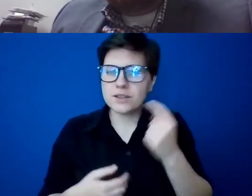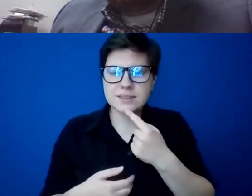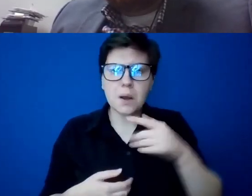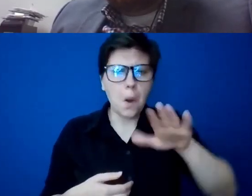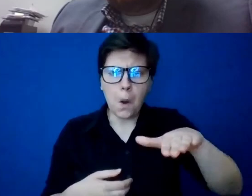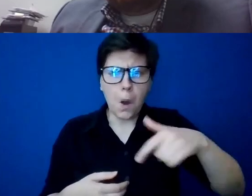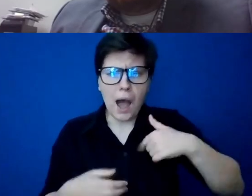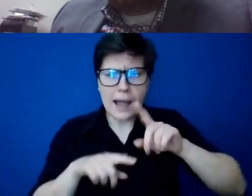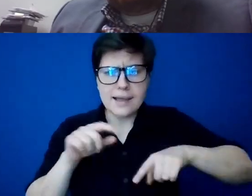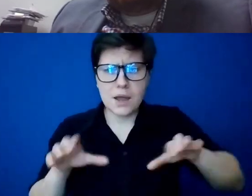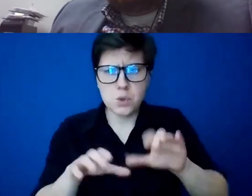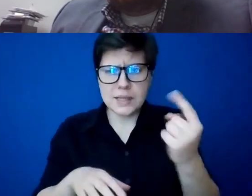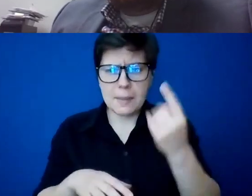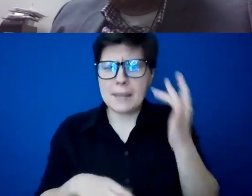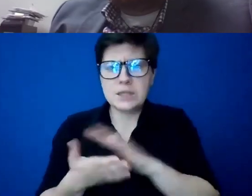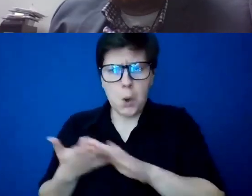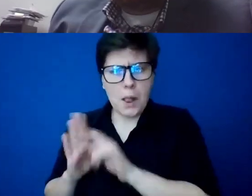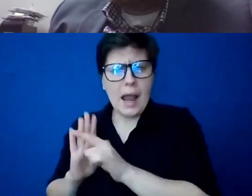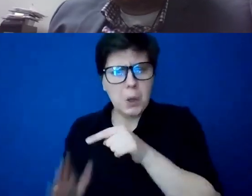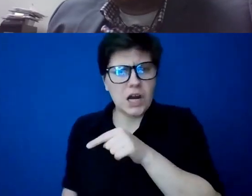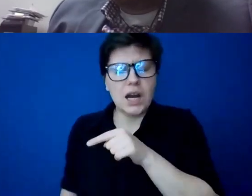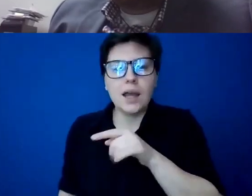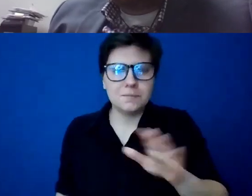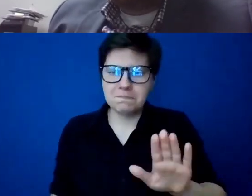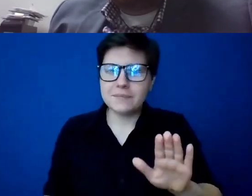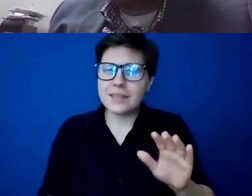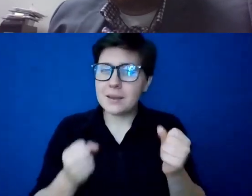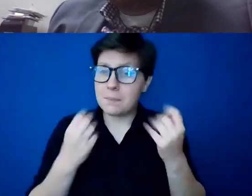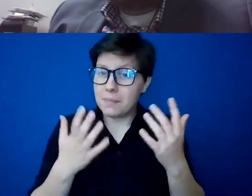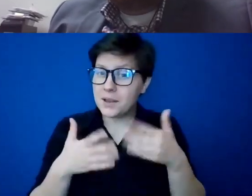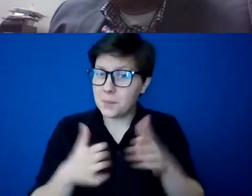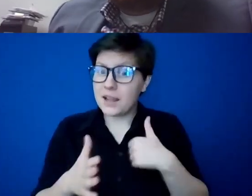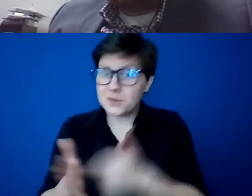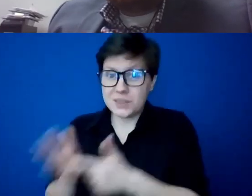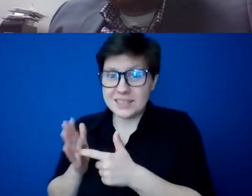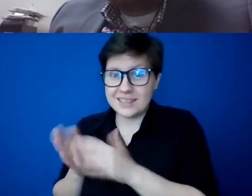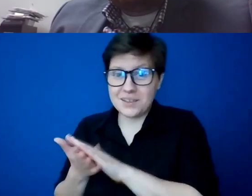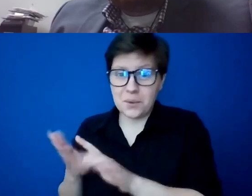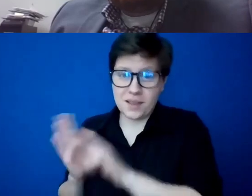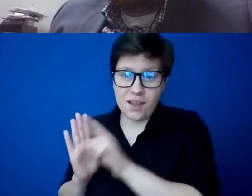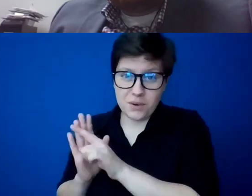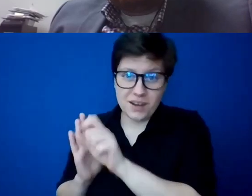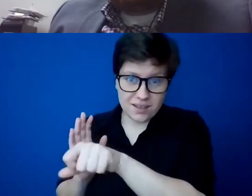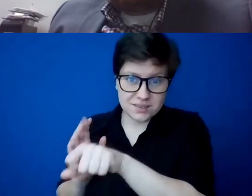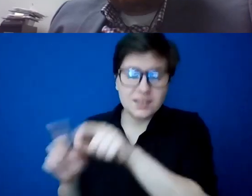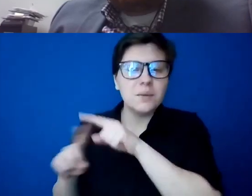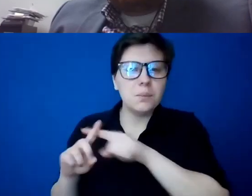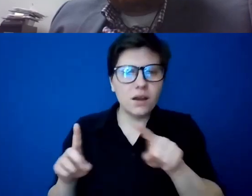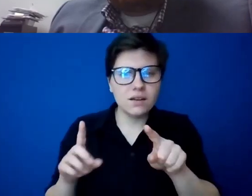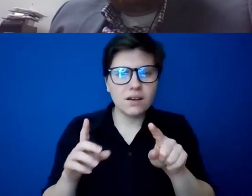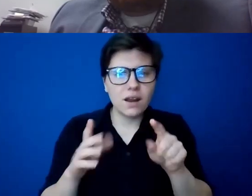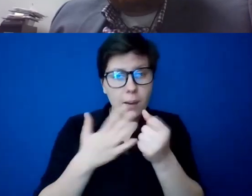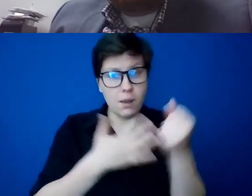hour. Well, uh, in, in, in many ways, um, we need our holy hour, but we also, the priority here